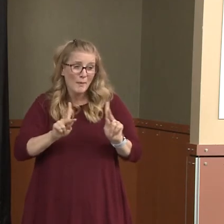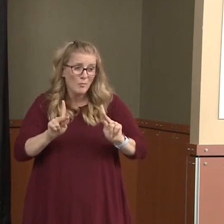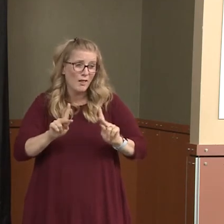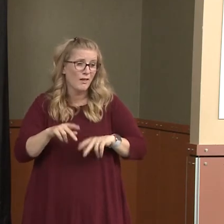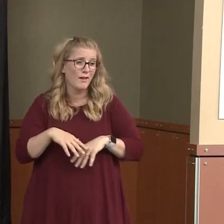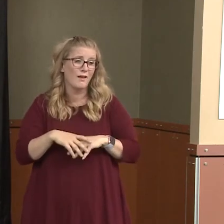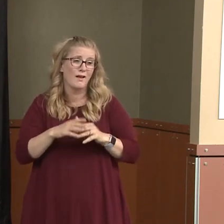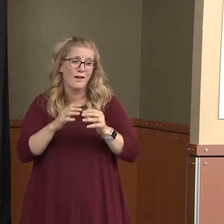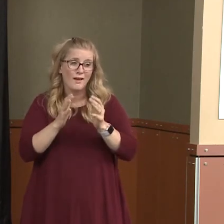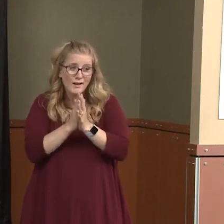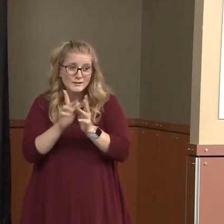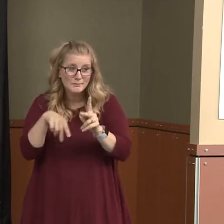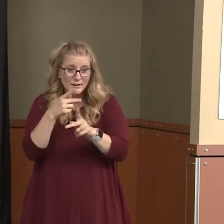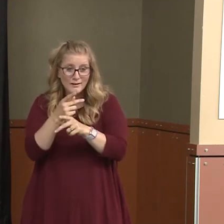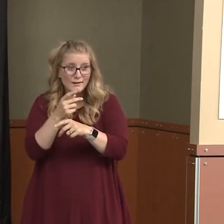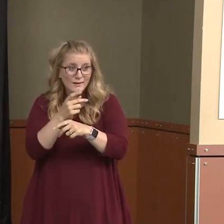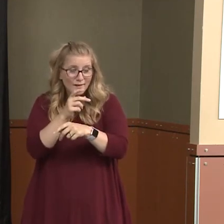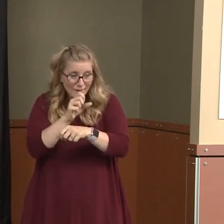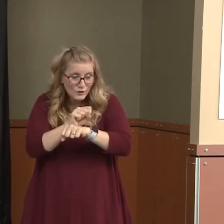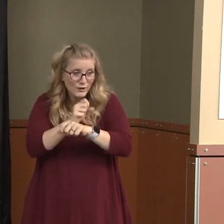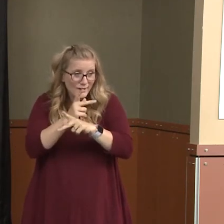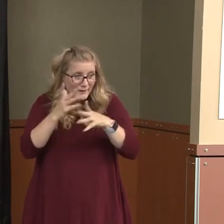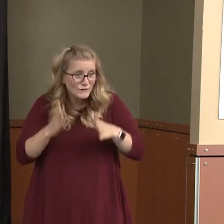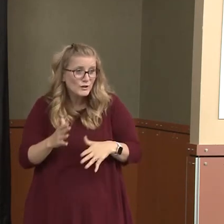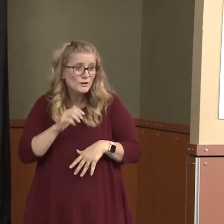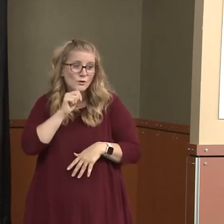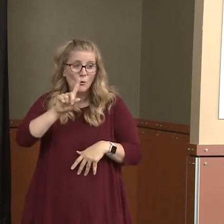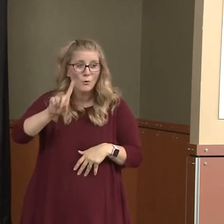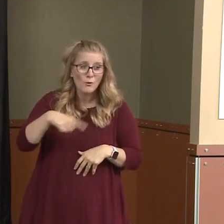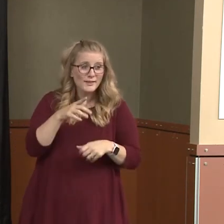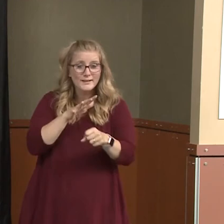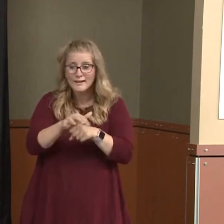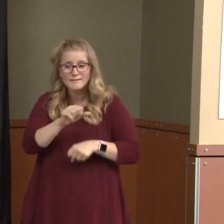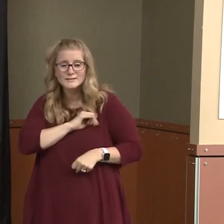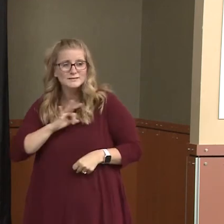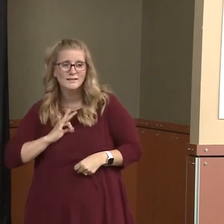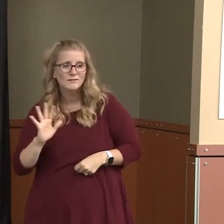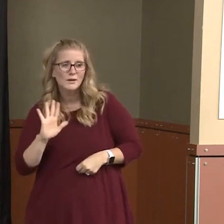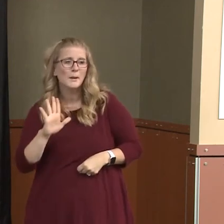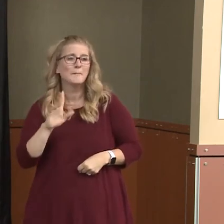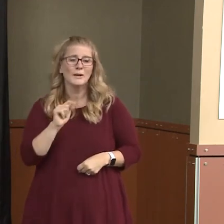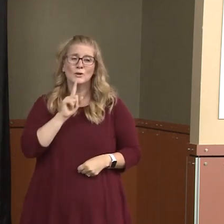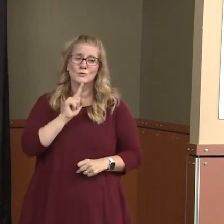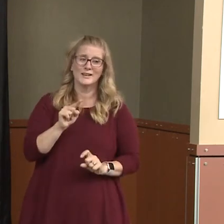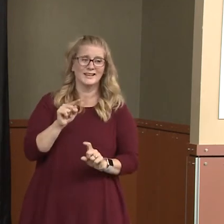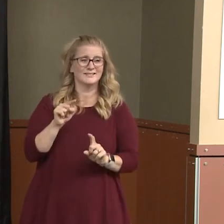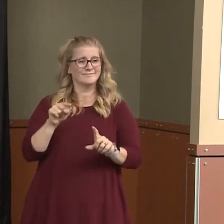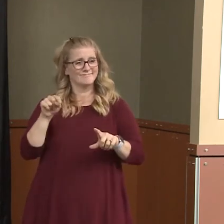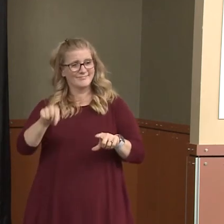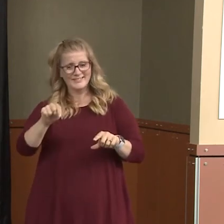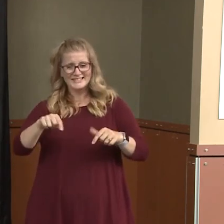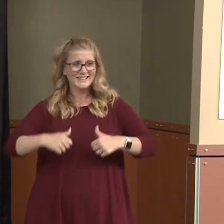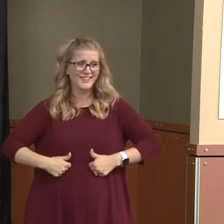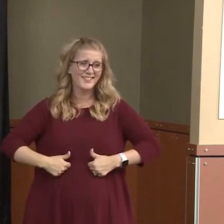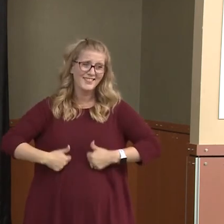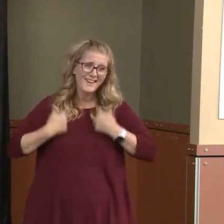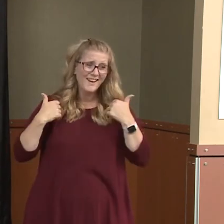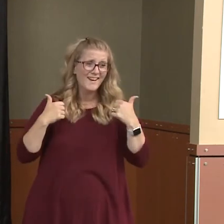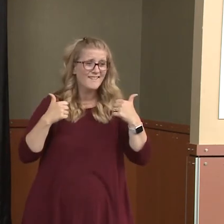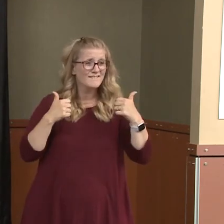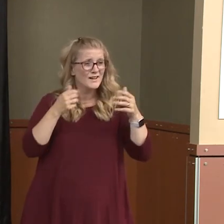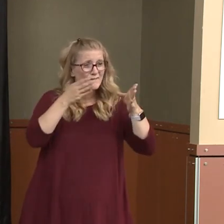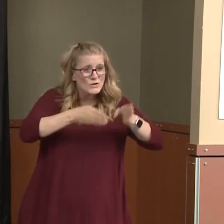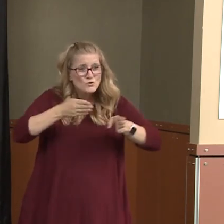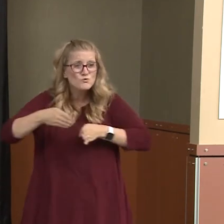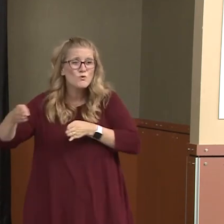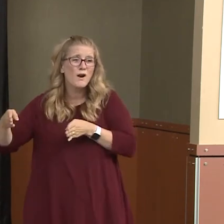dealing with aside from just us needing the right number of folks to staff the beds and doing the math on those very sort of cold statistics. Number one, these are